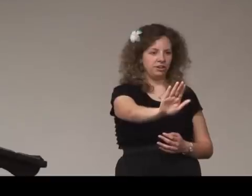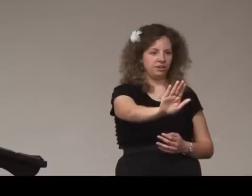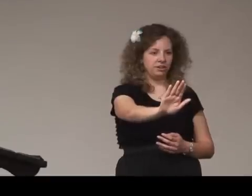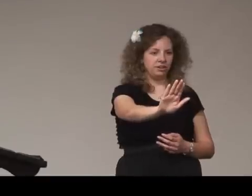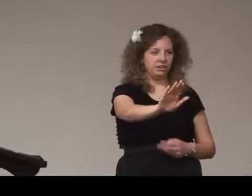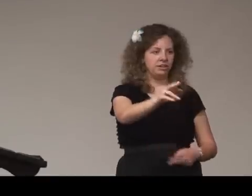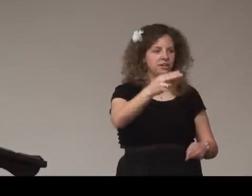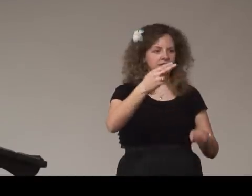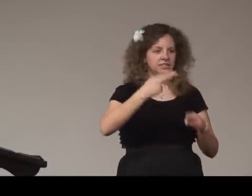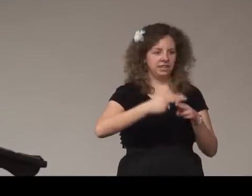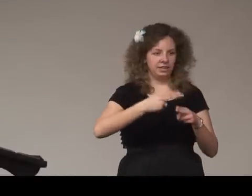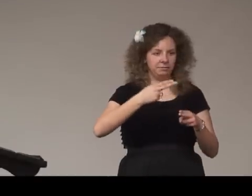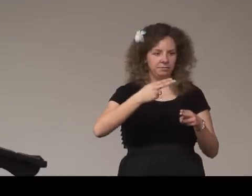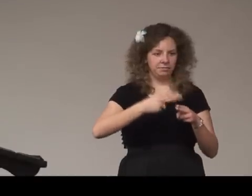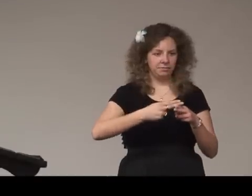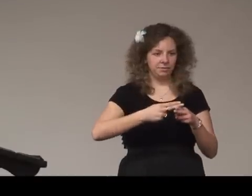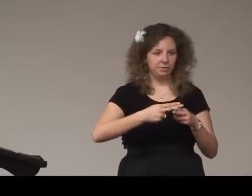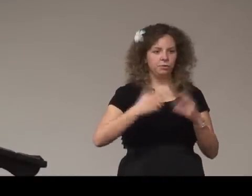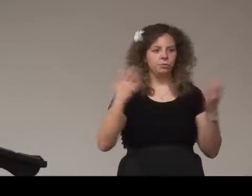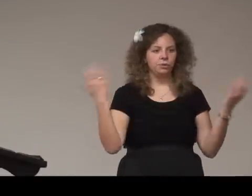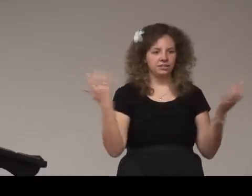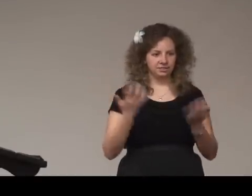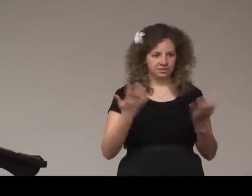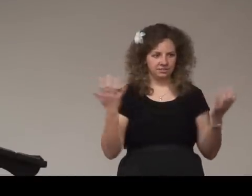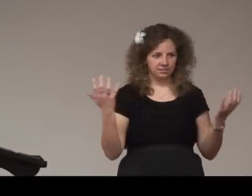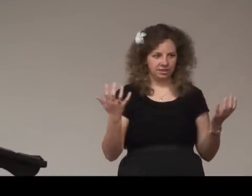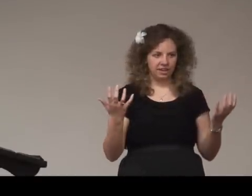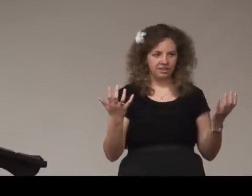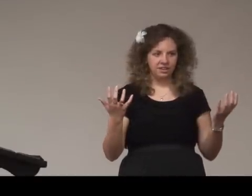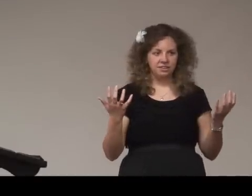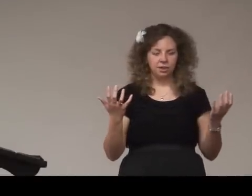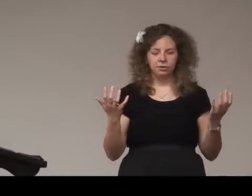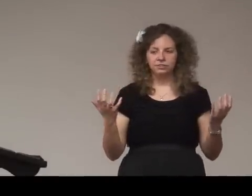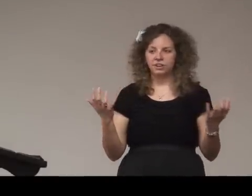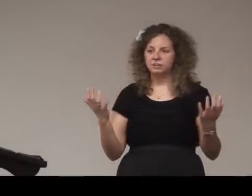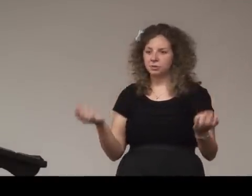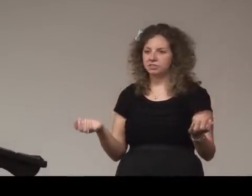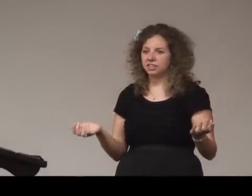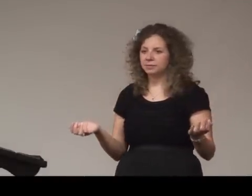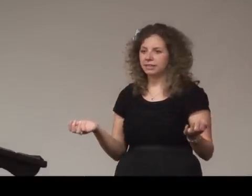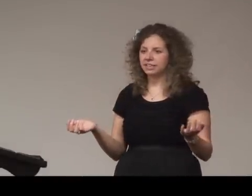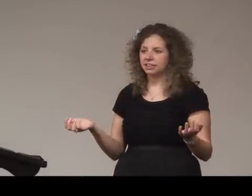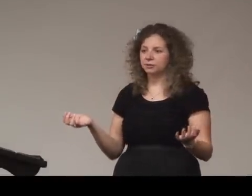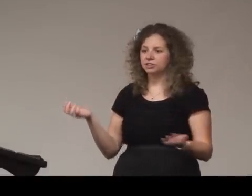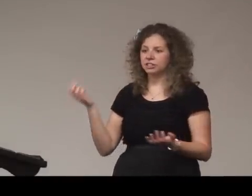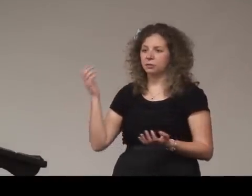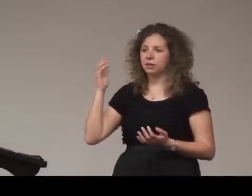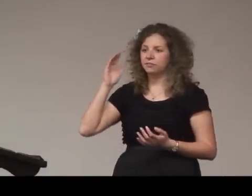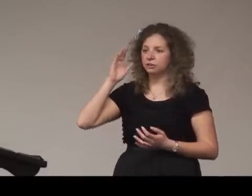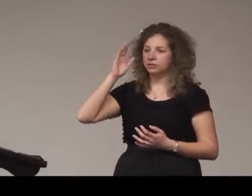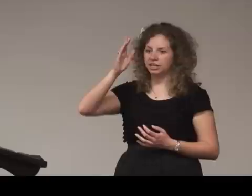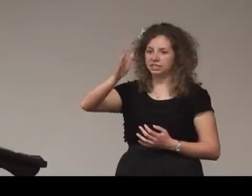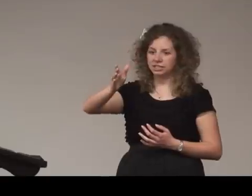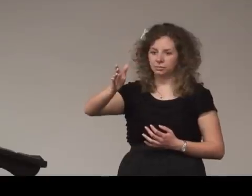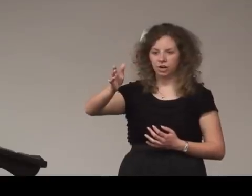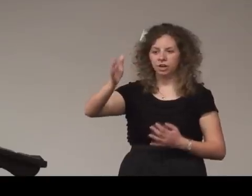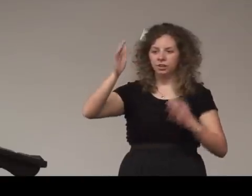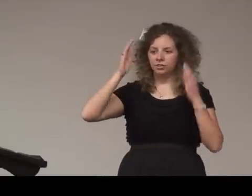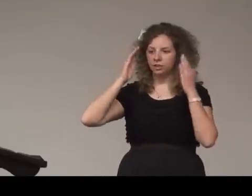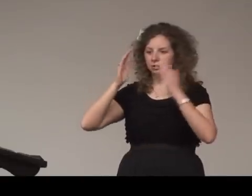name what okay now one of the very important things about sign language is that whenever you sign to someone then